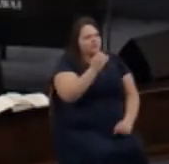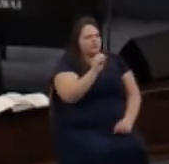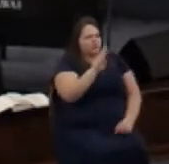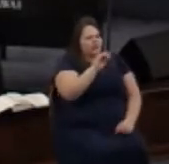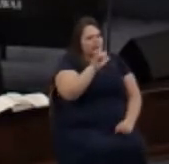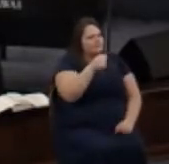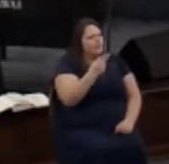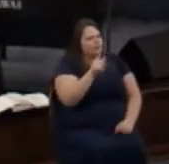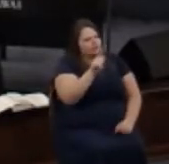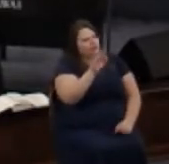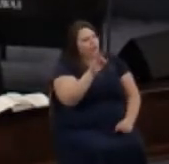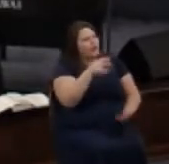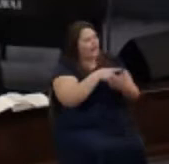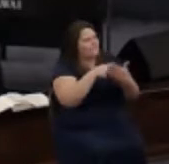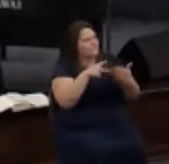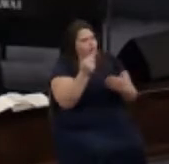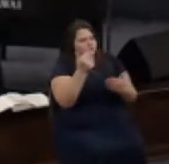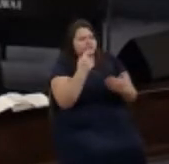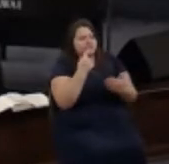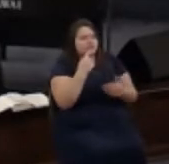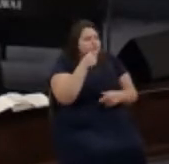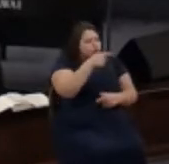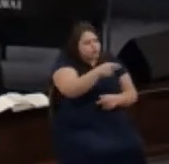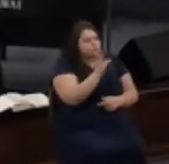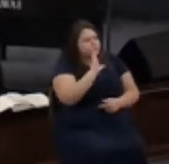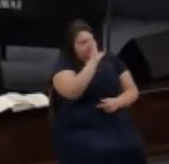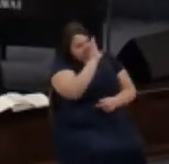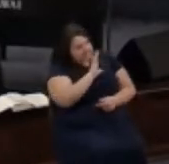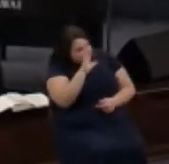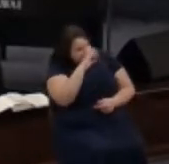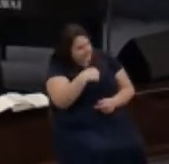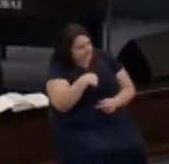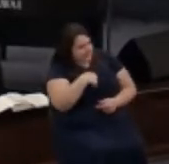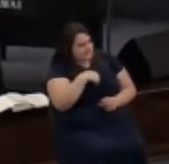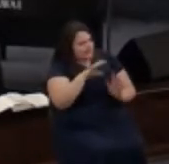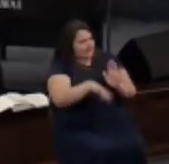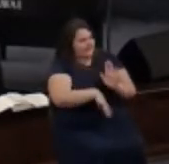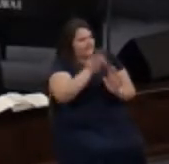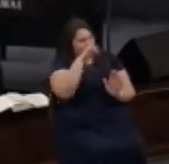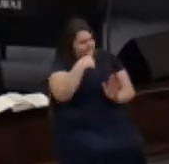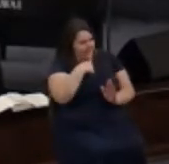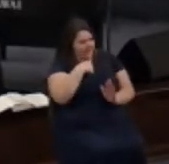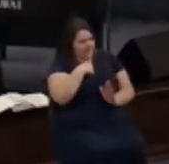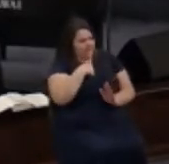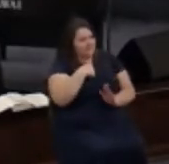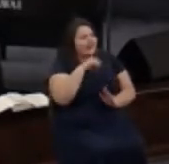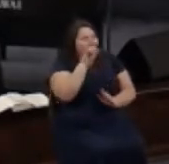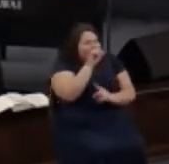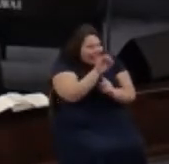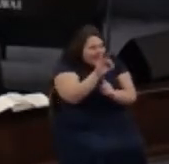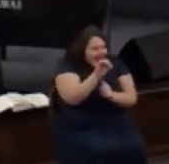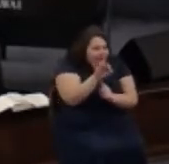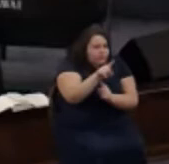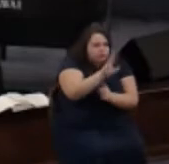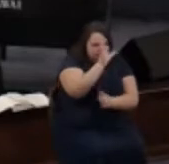13 says you will seek me and find me when you seek me with all your heart